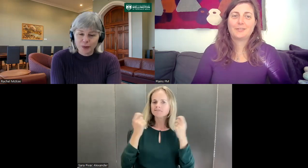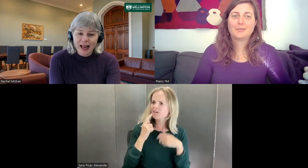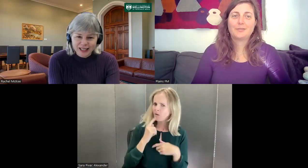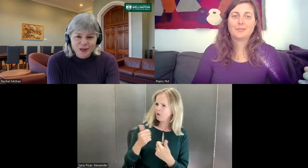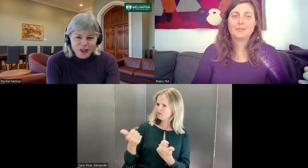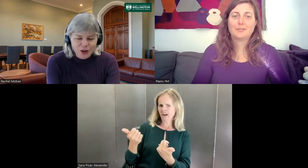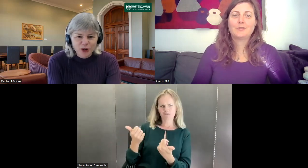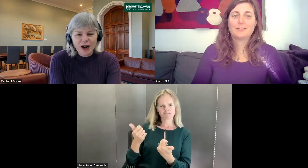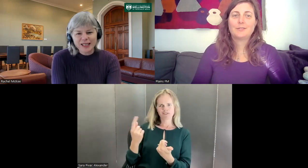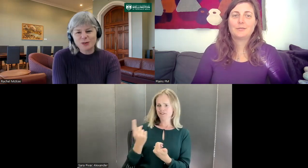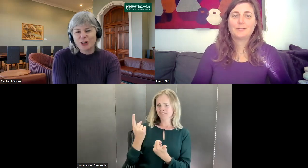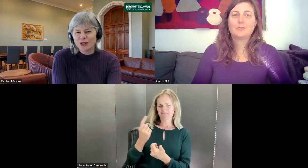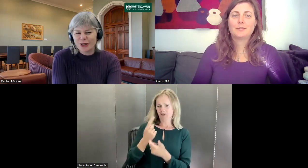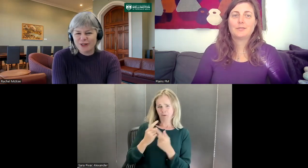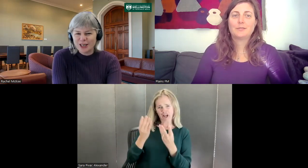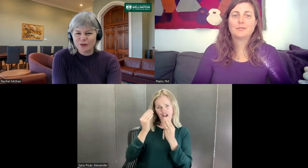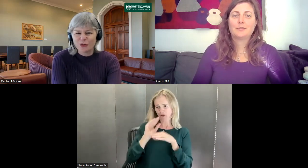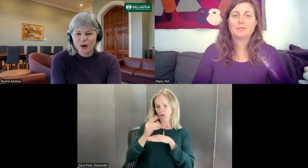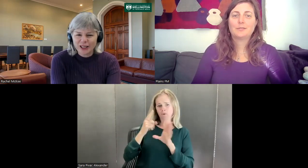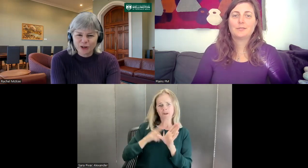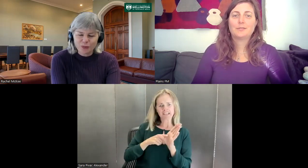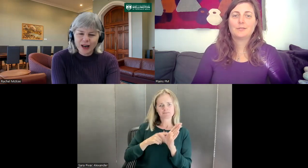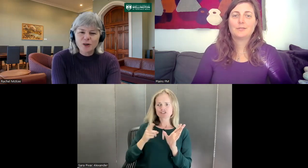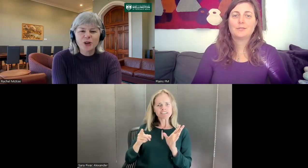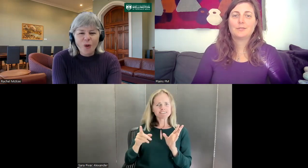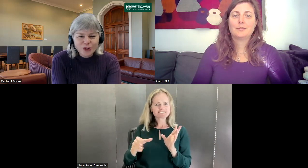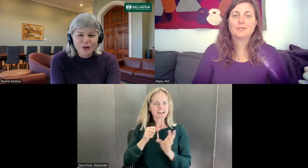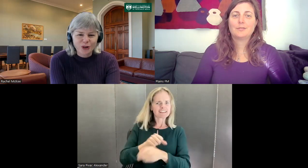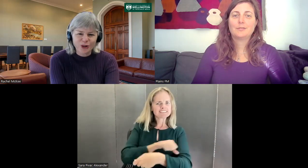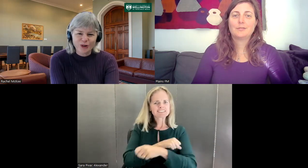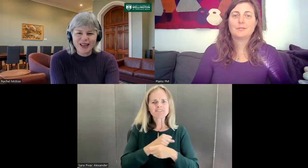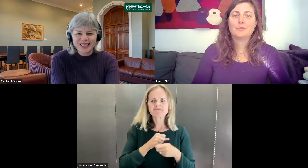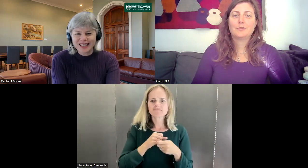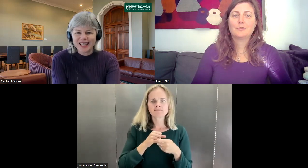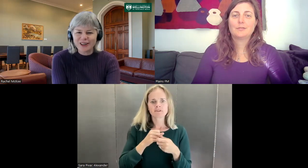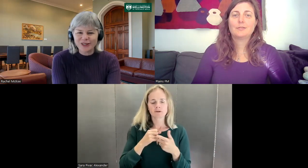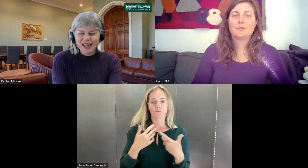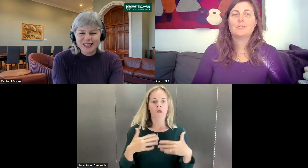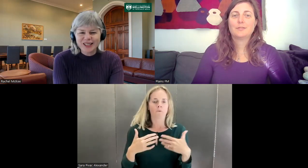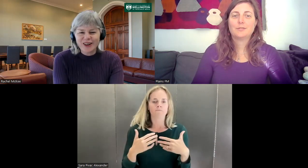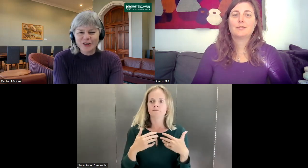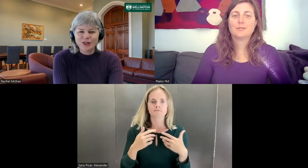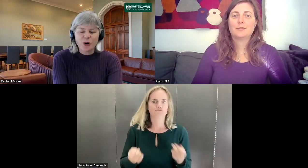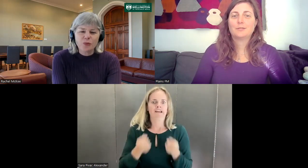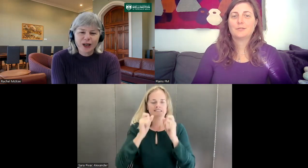Plate. So they're running a special event for Wellington on a Plate where you're also going to learn NZSL. So, you know, bringing,